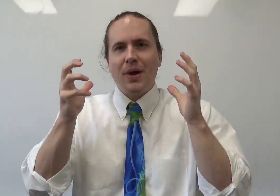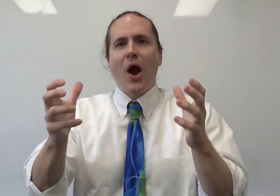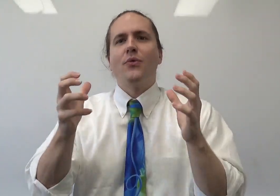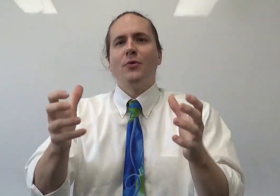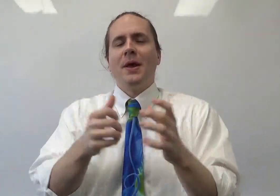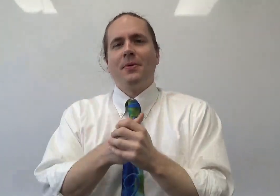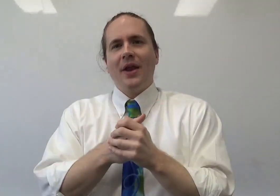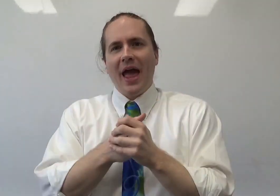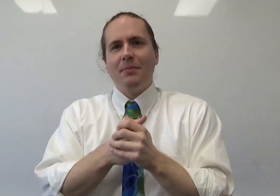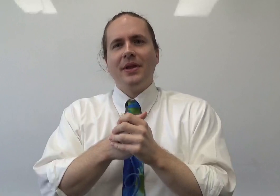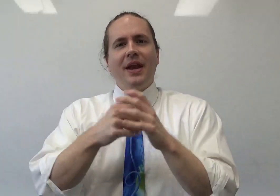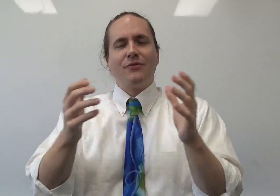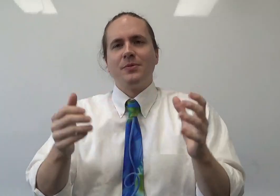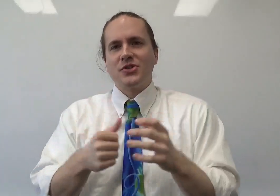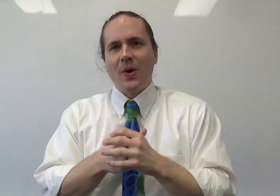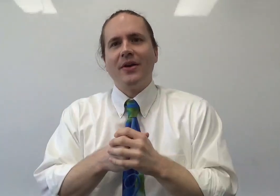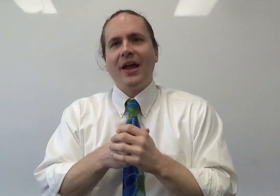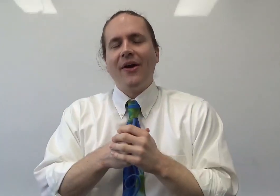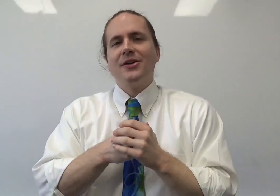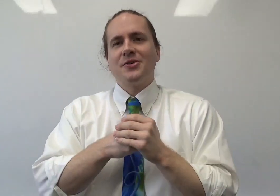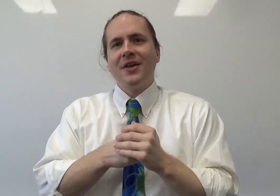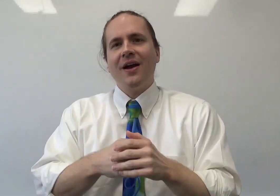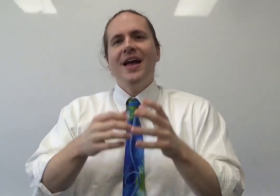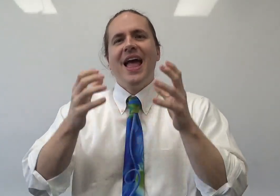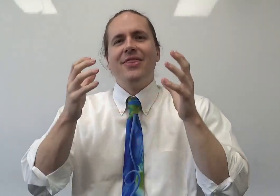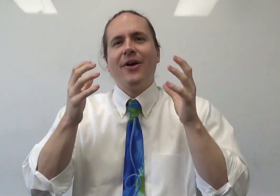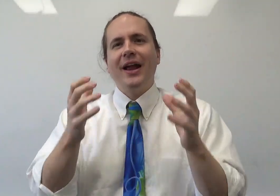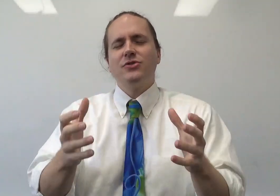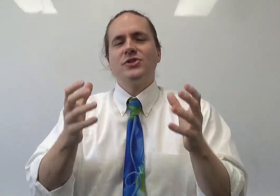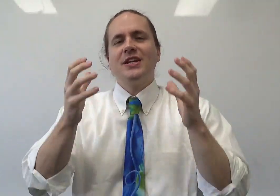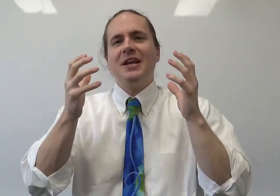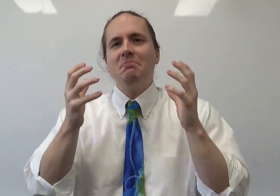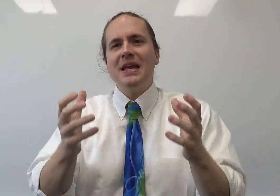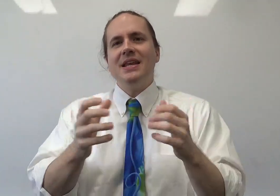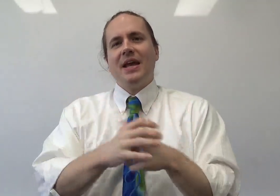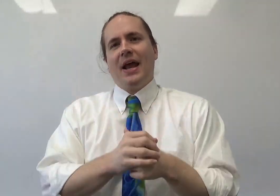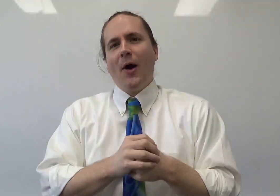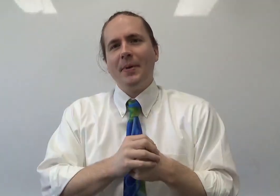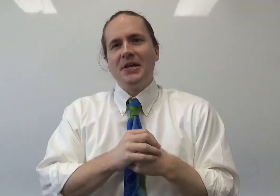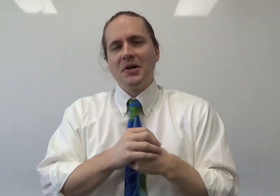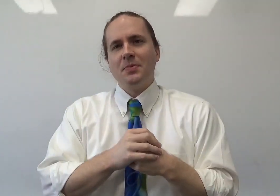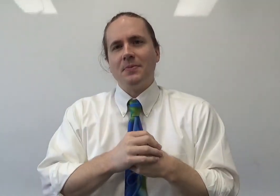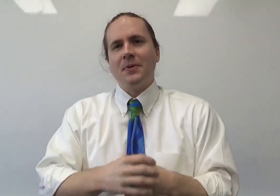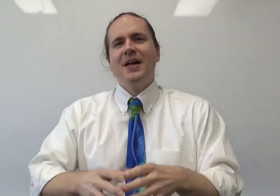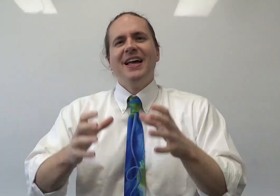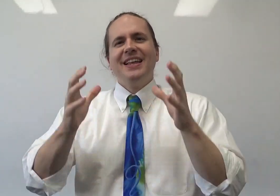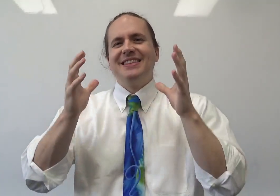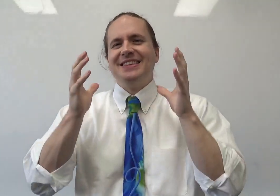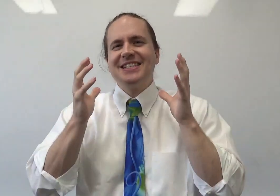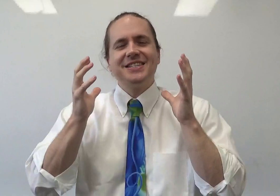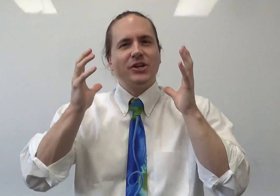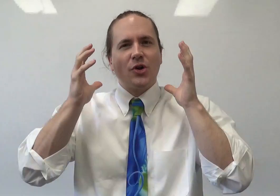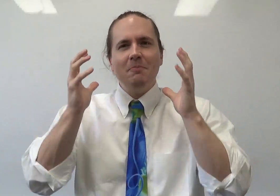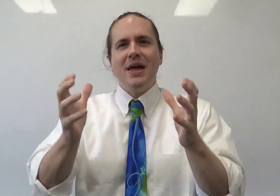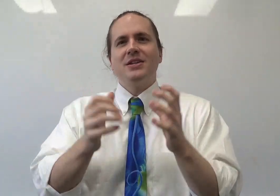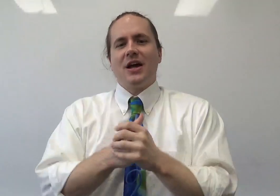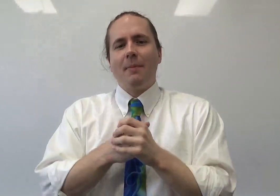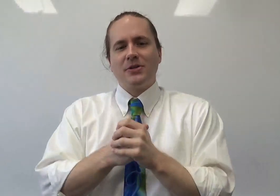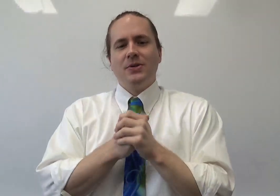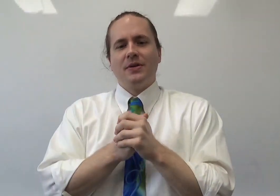powerful people in Abilene and from the surrounding areas are there. And they're interested in meeting and helping young people. This is a tremendous opportunity.